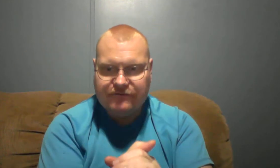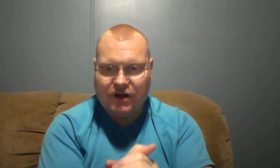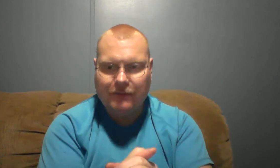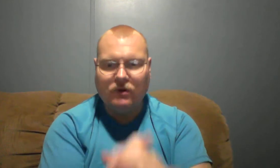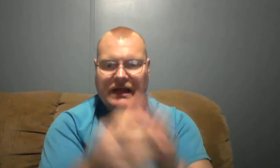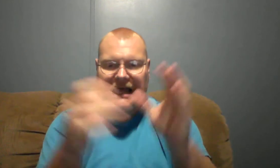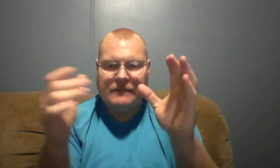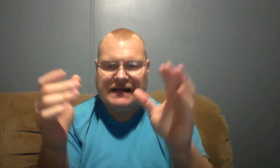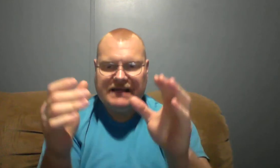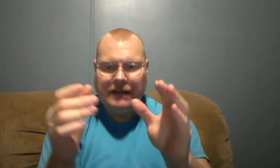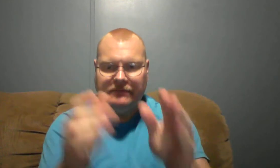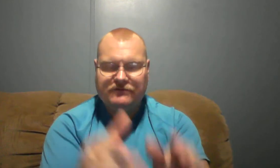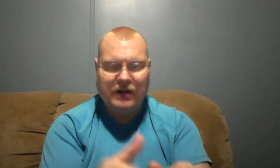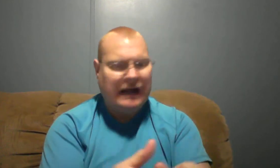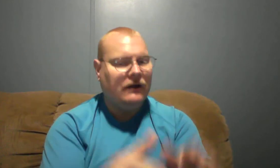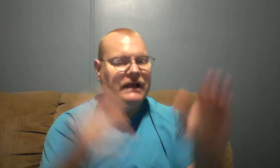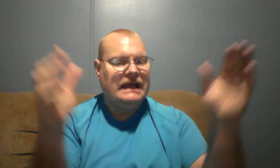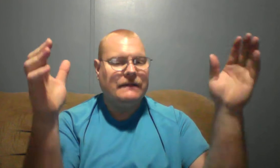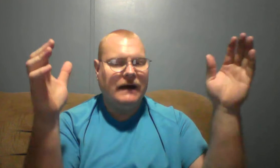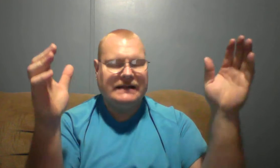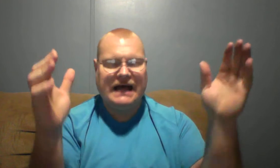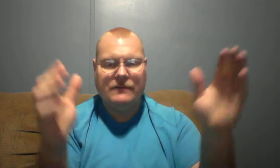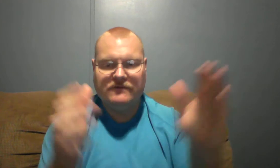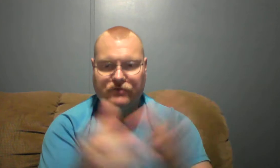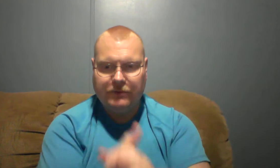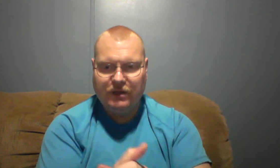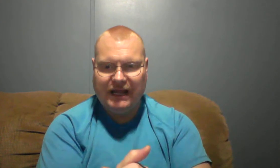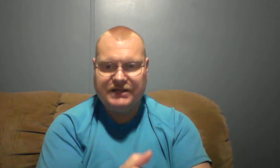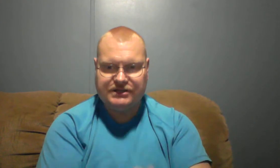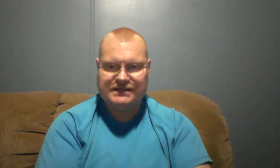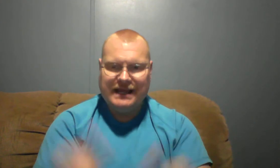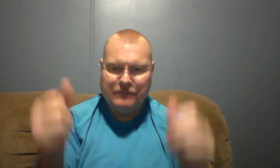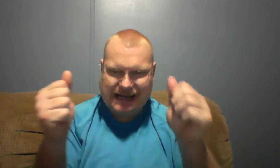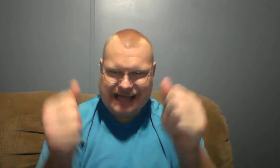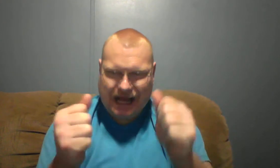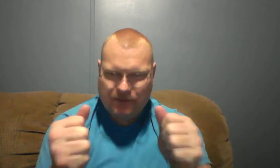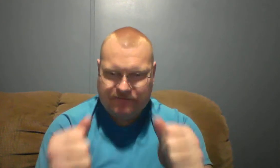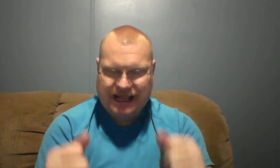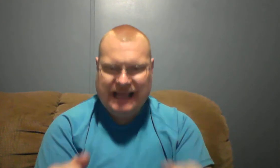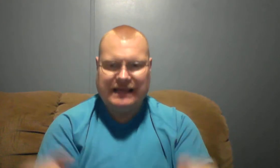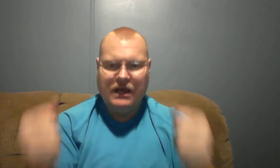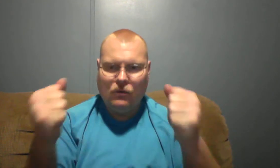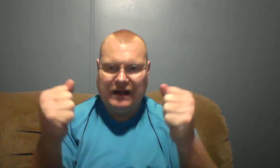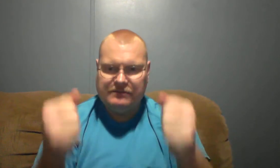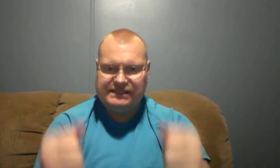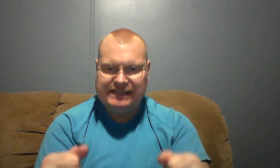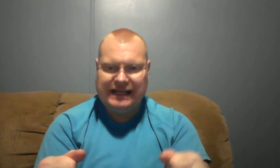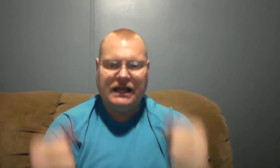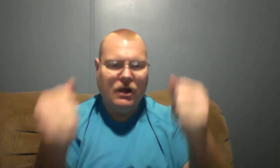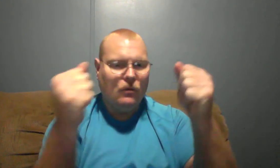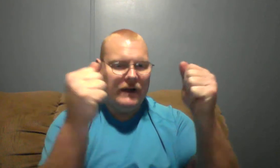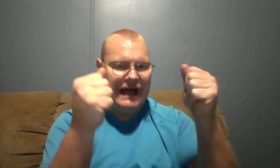trouble. In my time of trial. In my time of tribulations. My time of need. When I'm sick. When I'm,